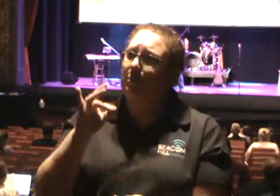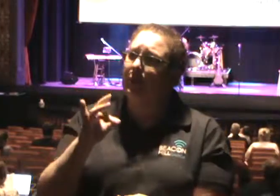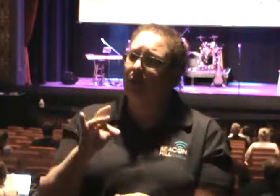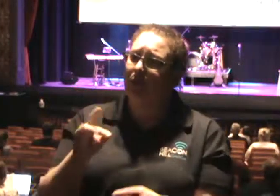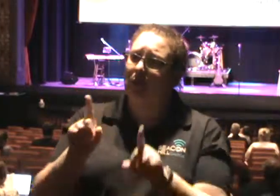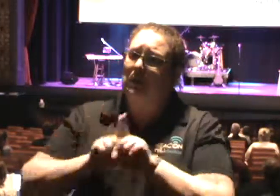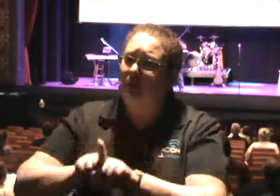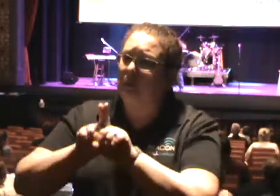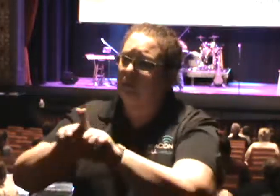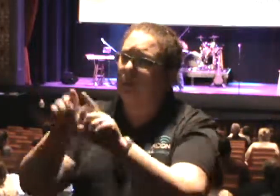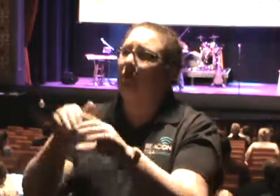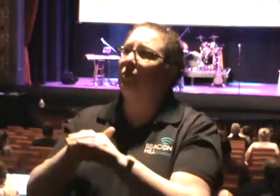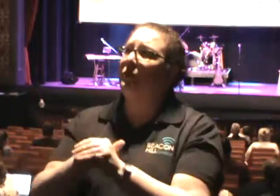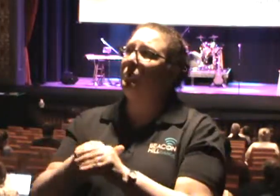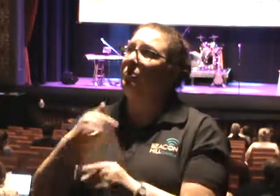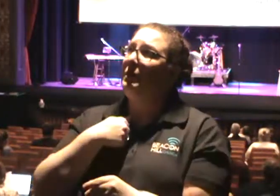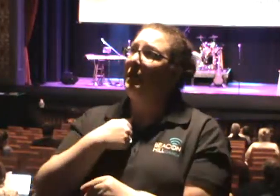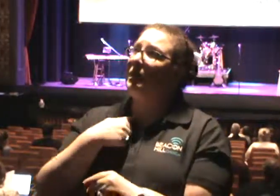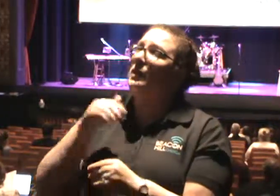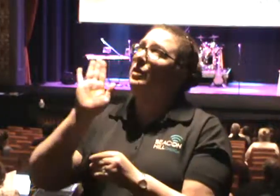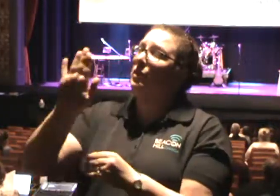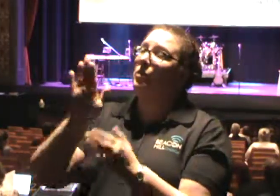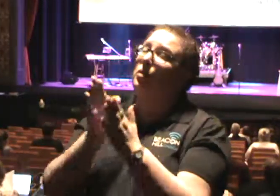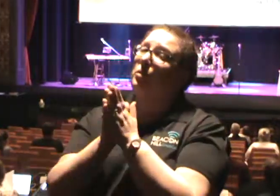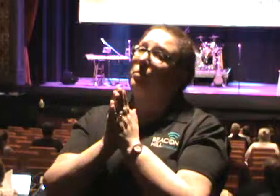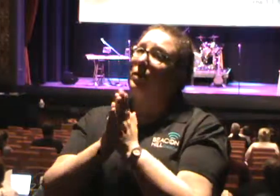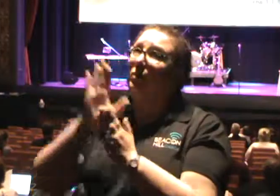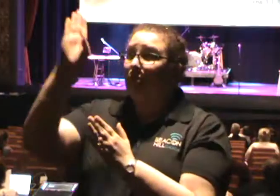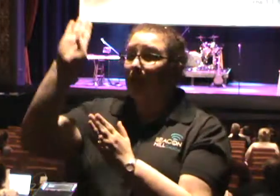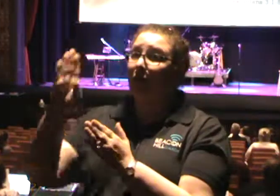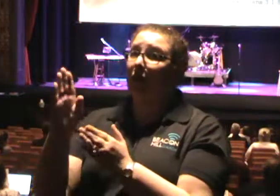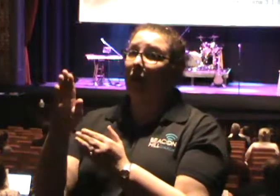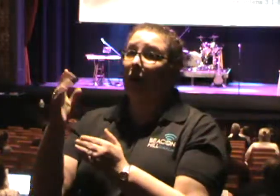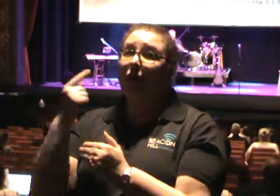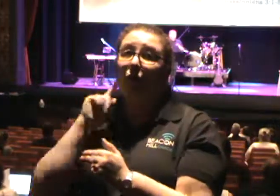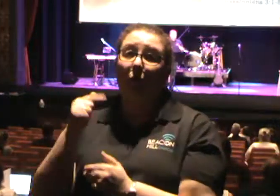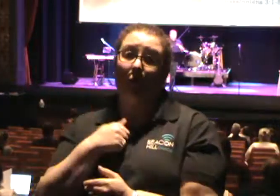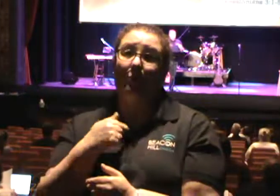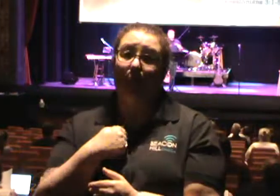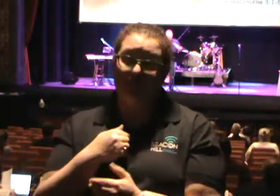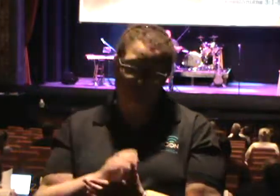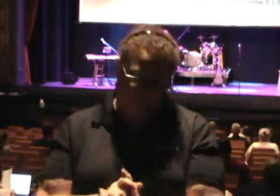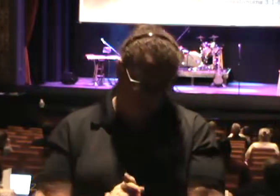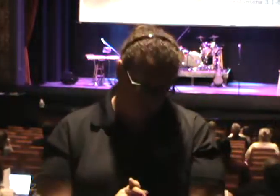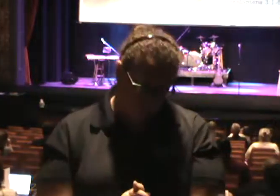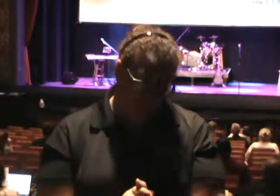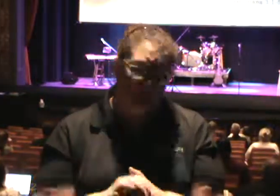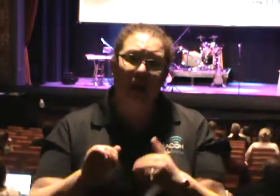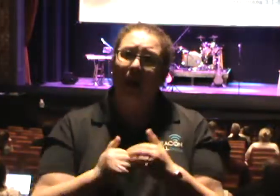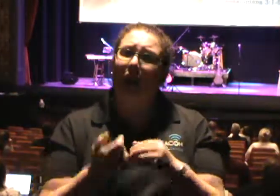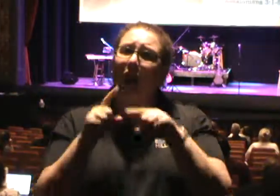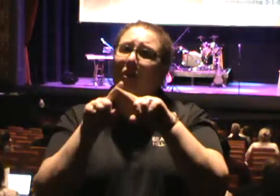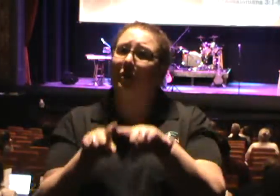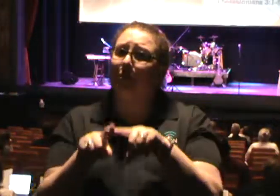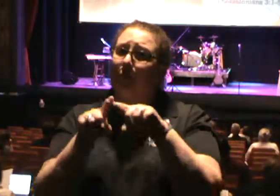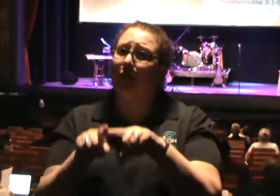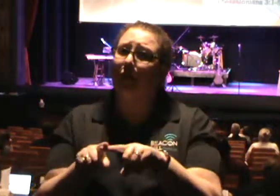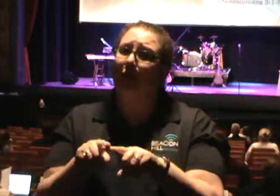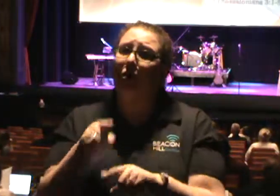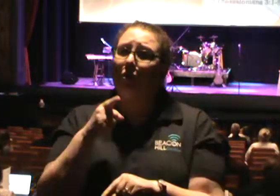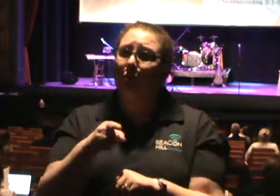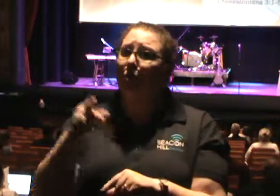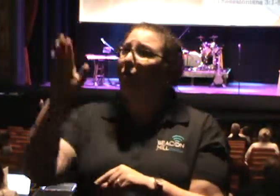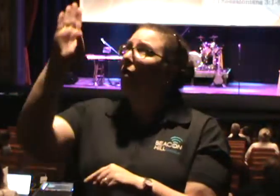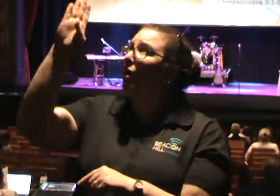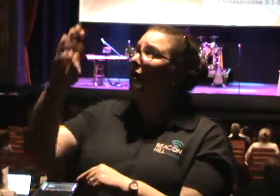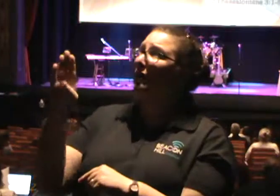I ask you this morning, how dependent are you on God?